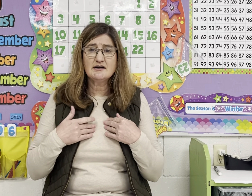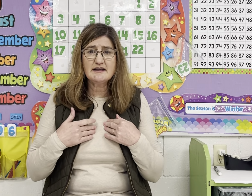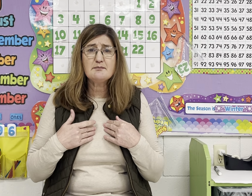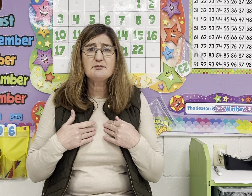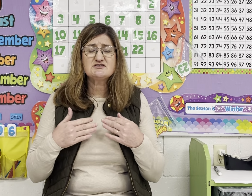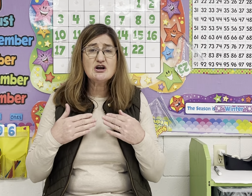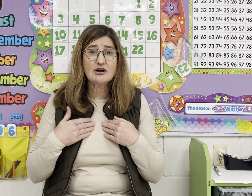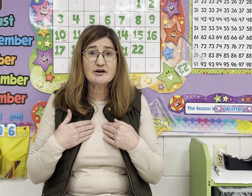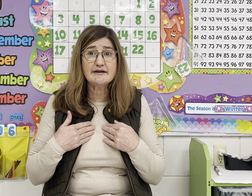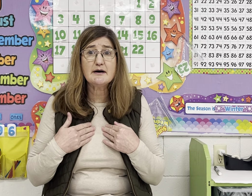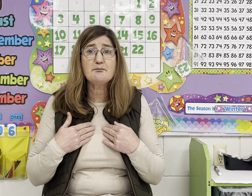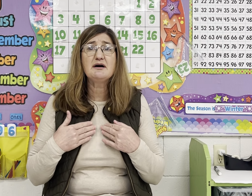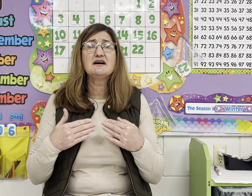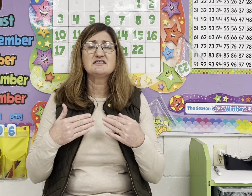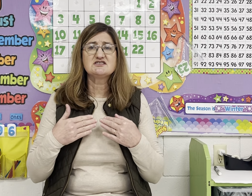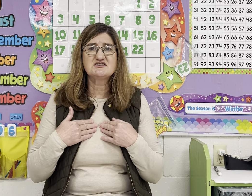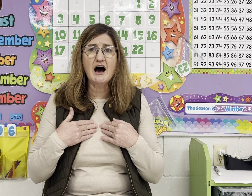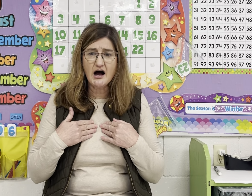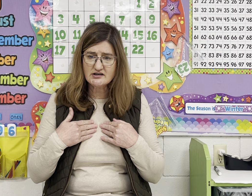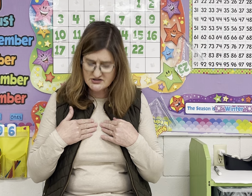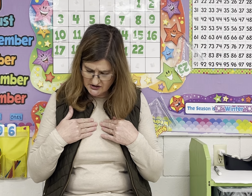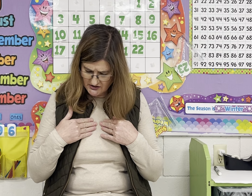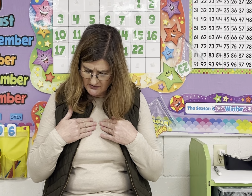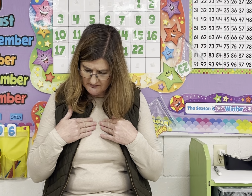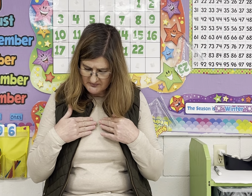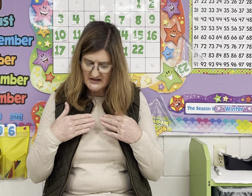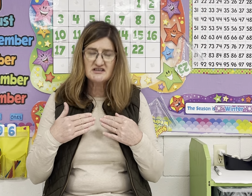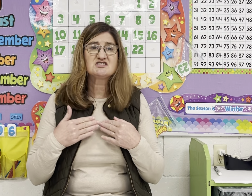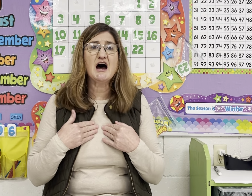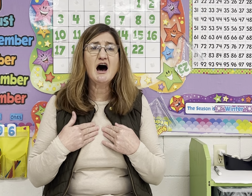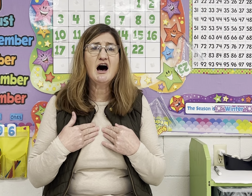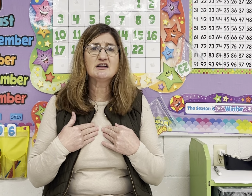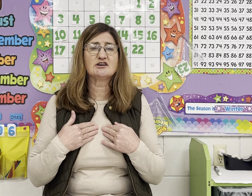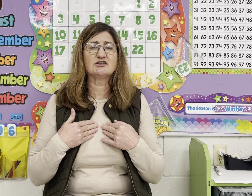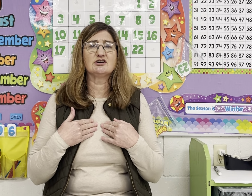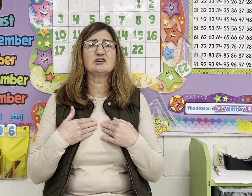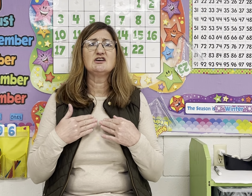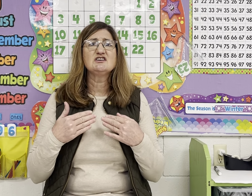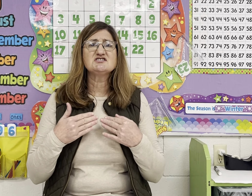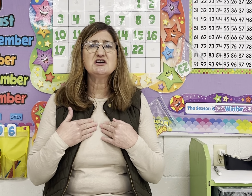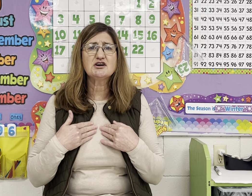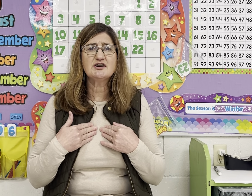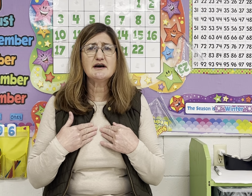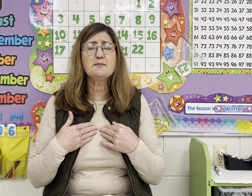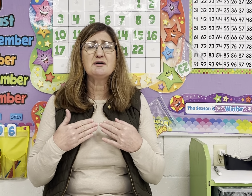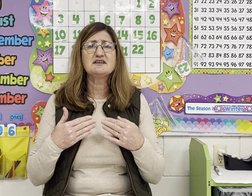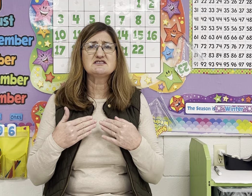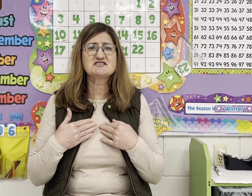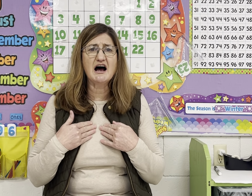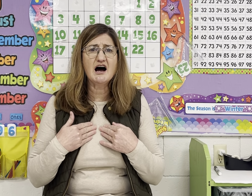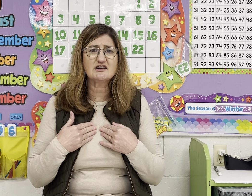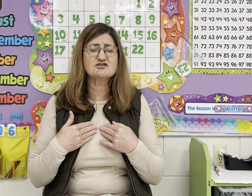Turnip, turnip, doctor, dollar. Turnip, doctor,